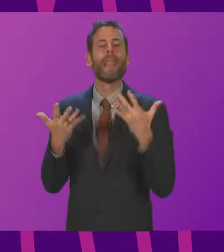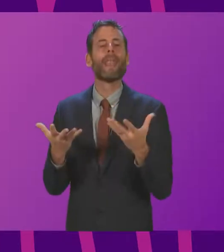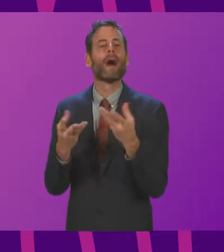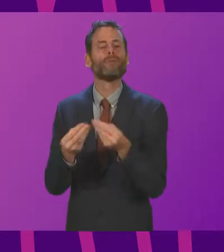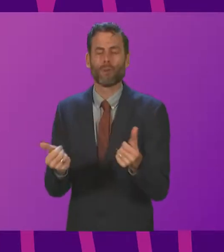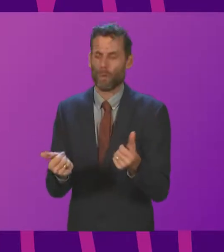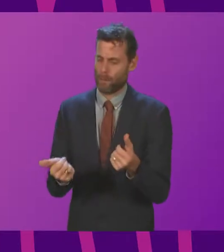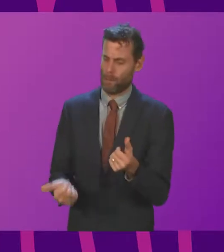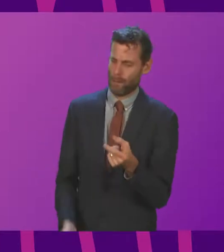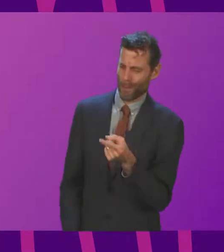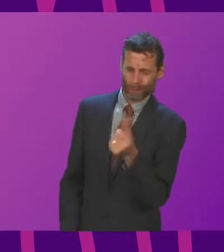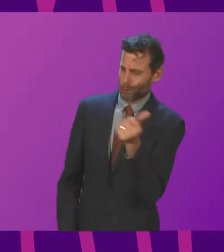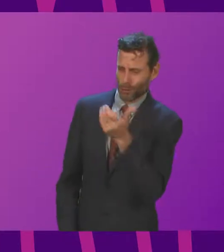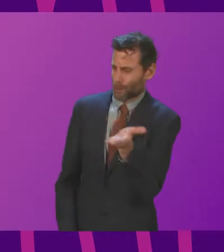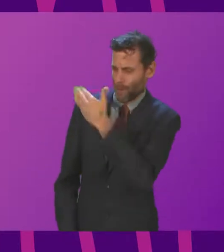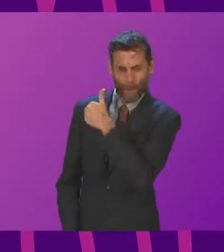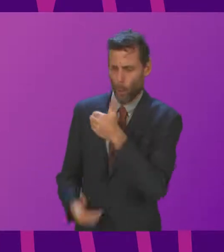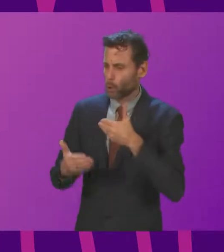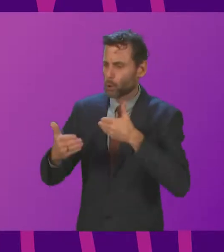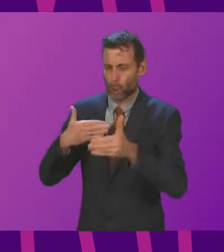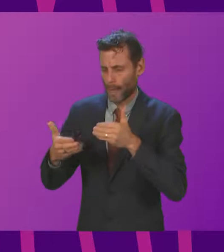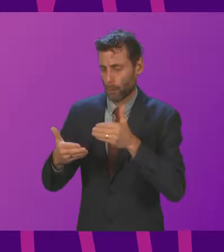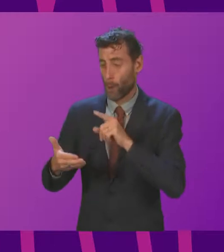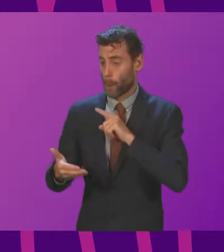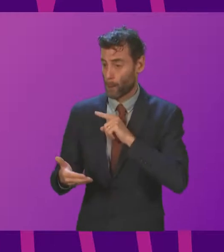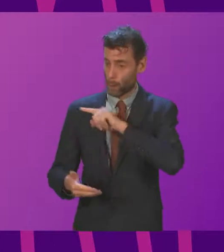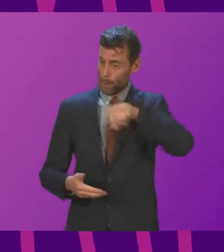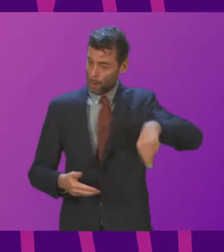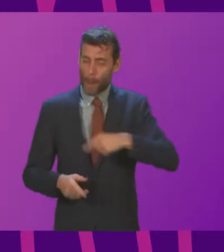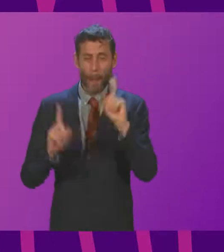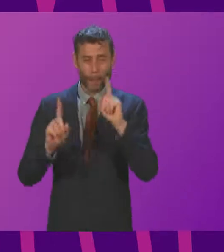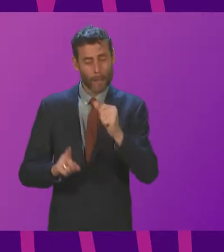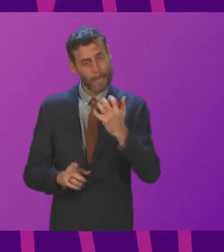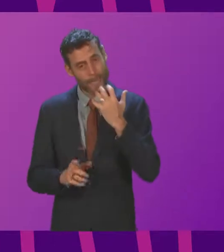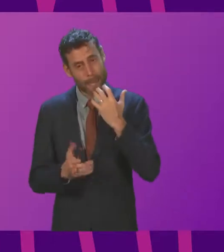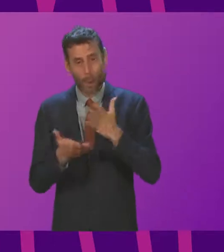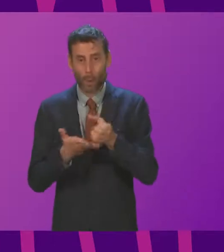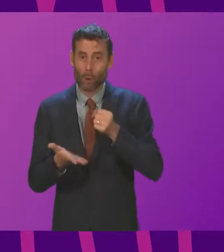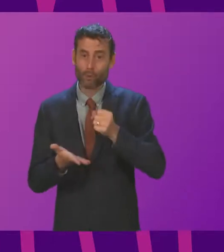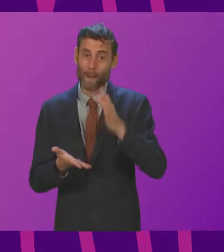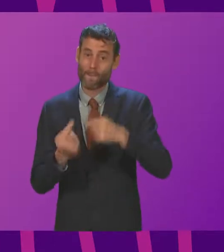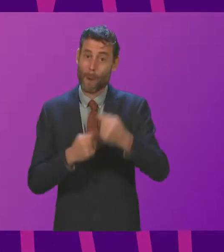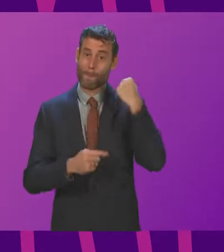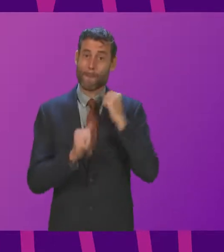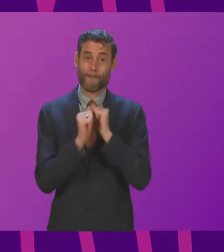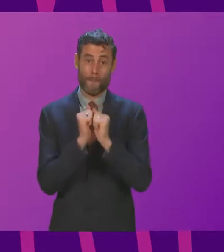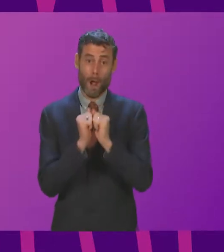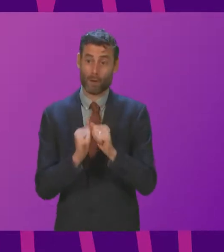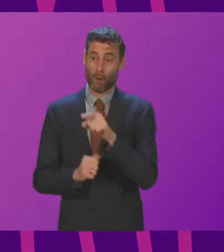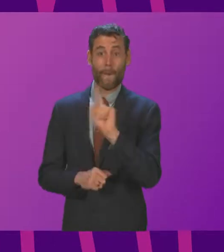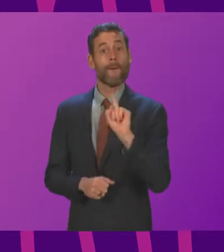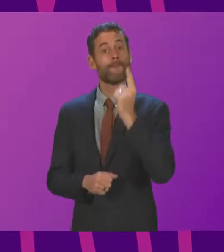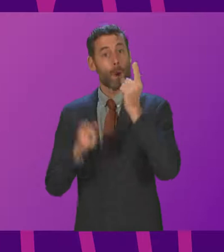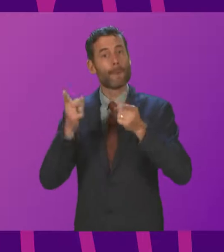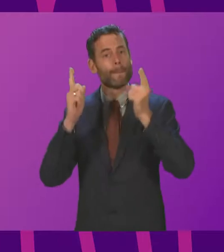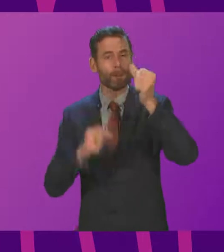but it should have been resolved far sooner, because people have been struggling with these strikes since March. But the First Minister did accept that there